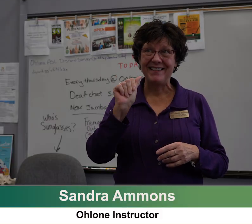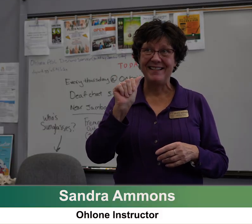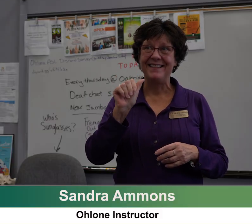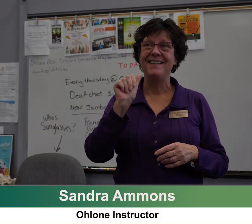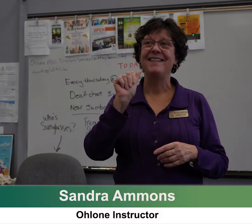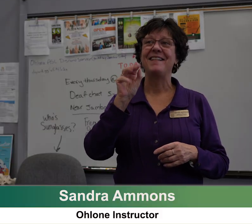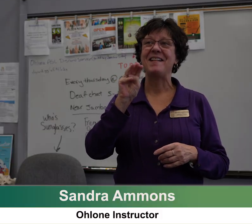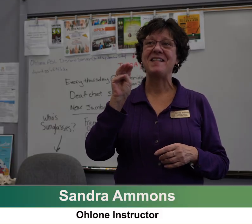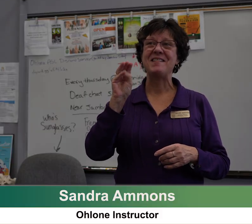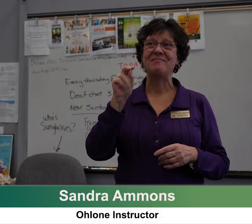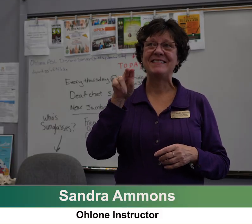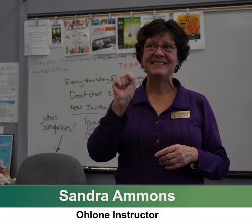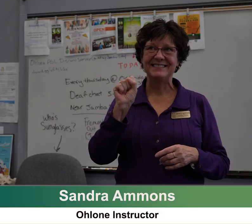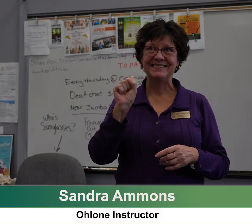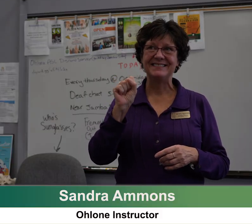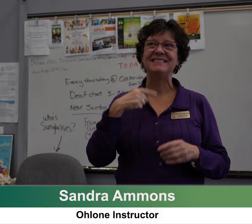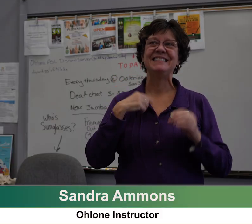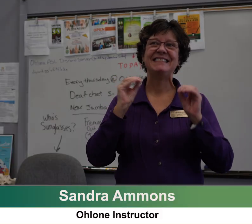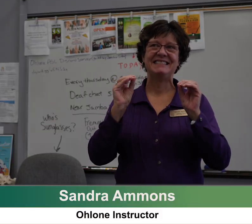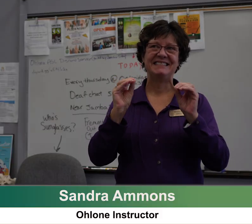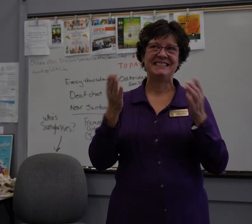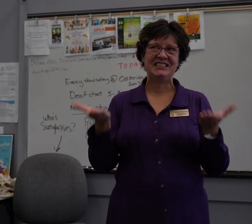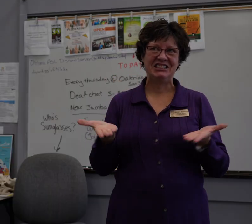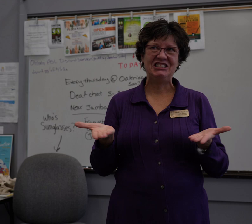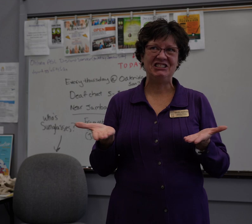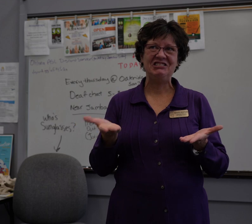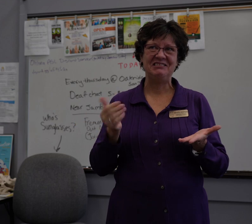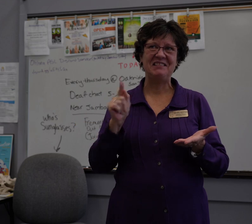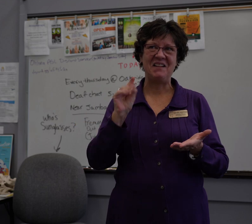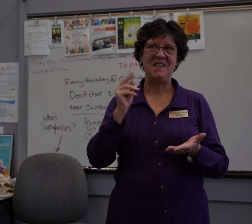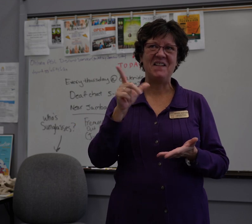Ammons. I teach here at Ohlone.